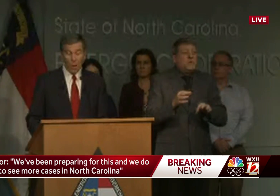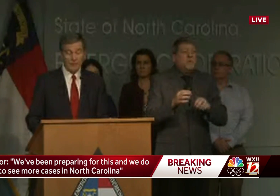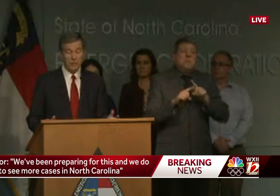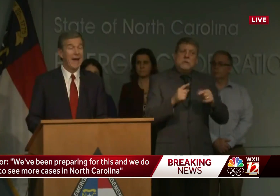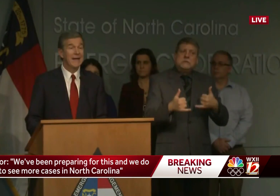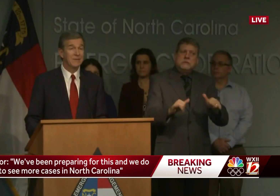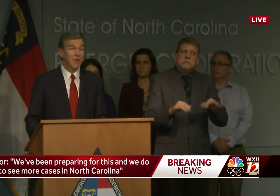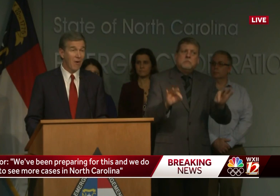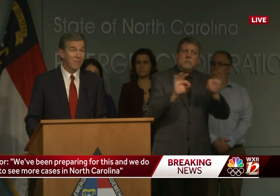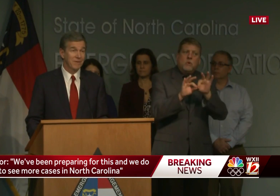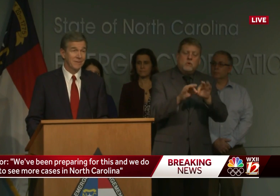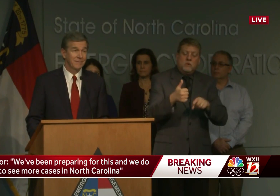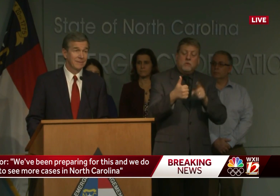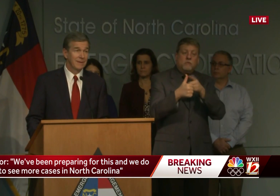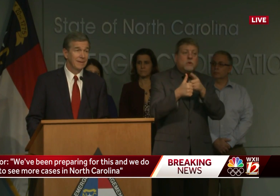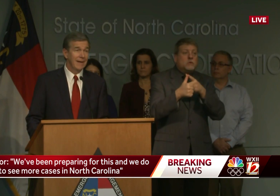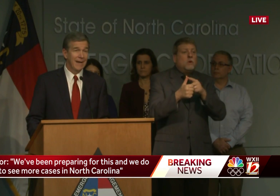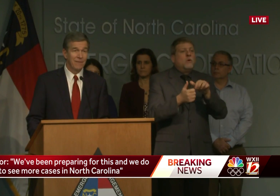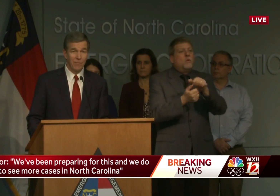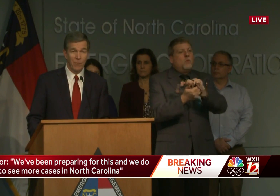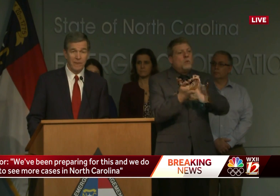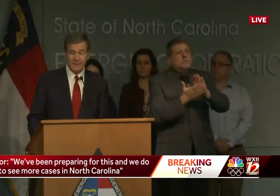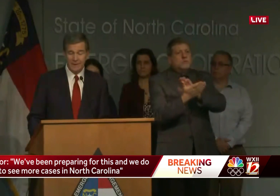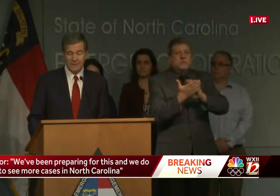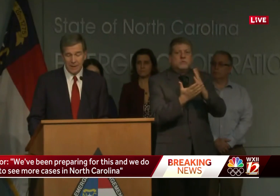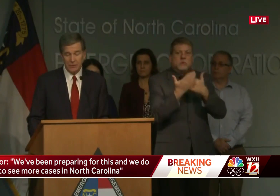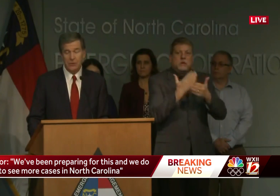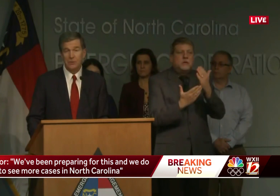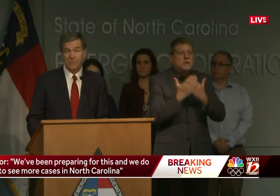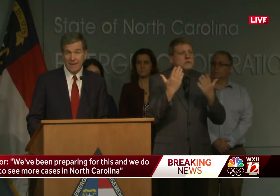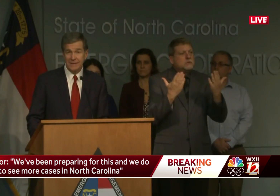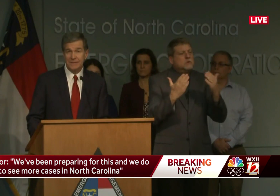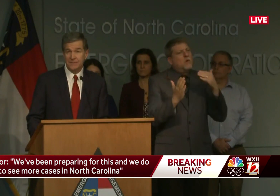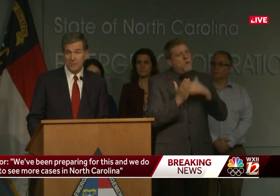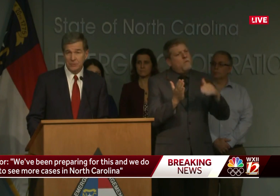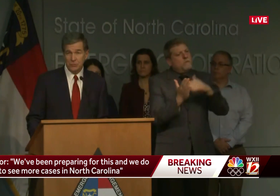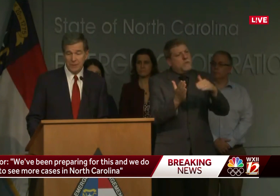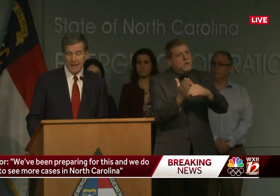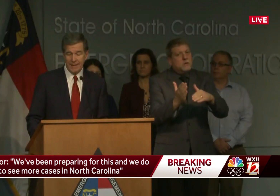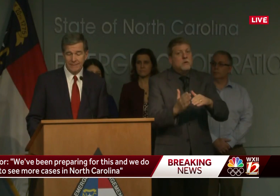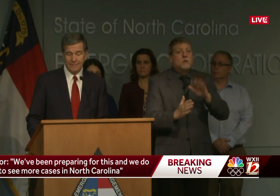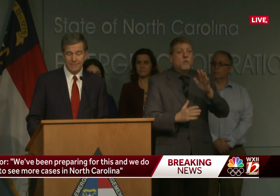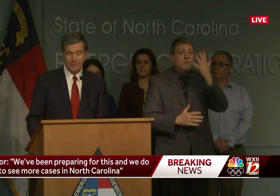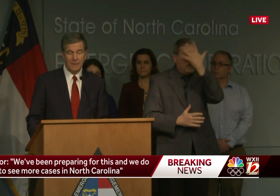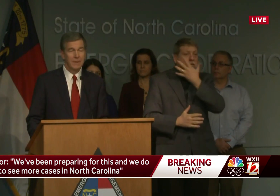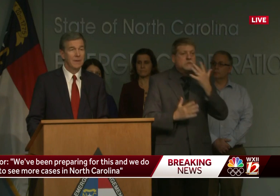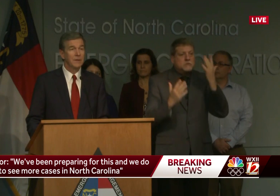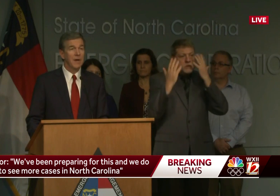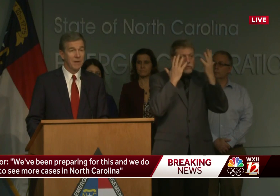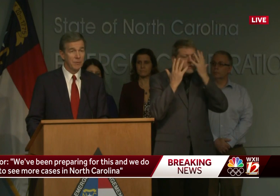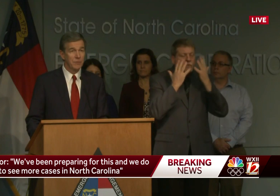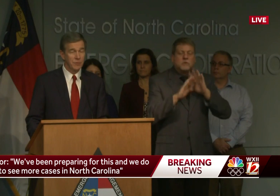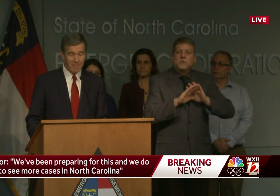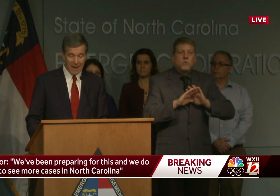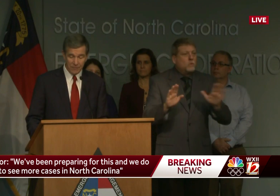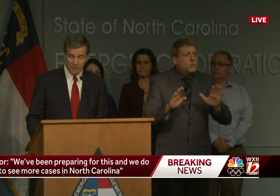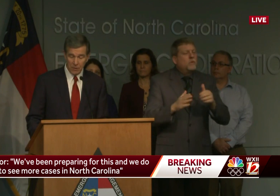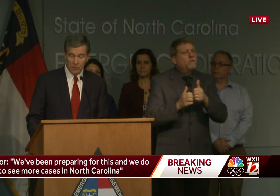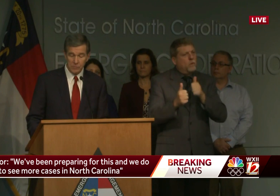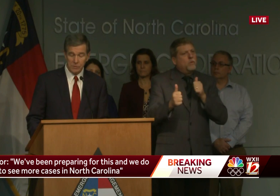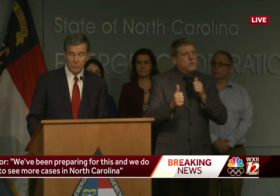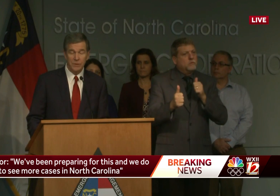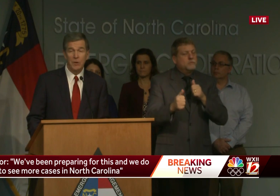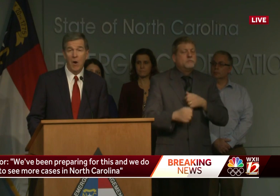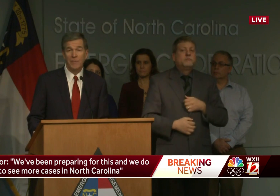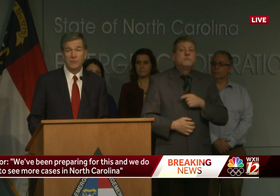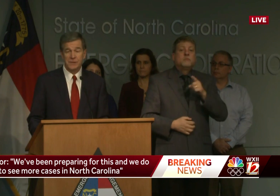Wash your hands often and avoid touching your face as much as you can. Cover your mouth and